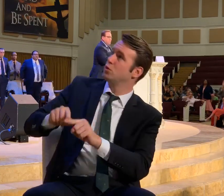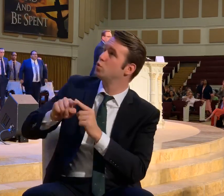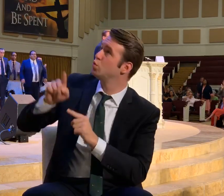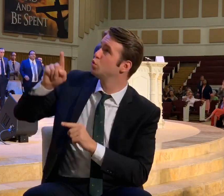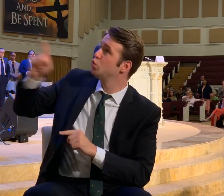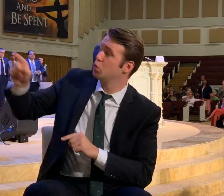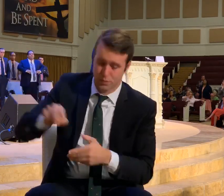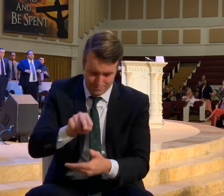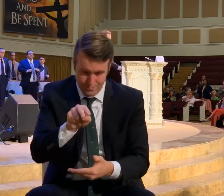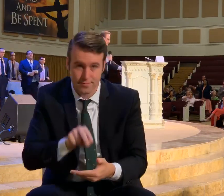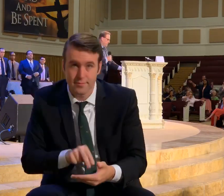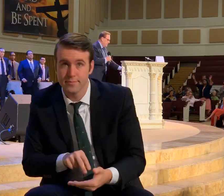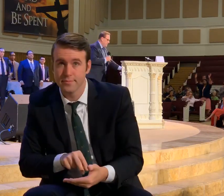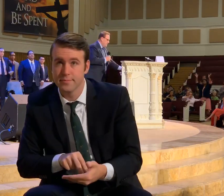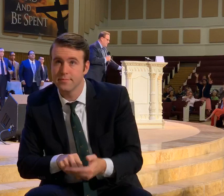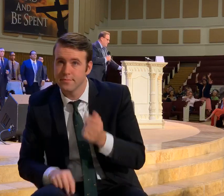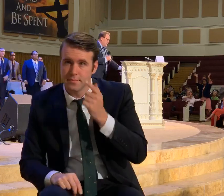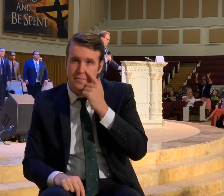you. All right.